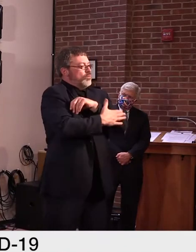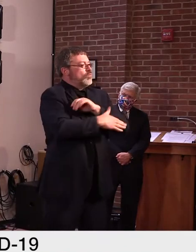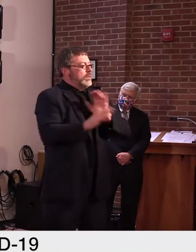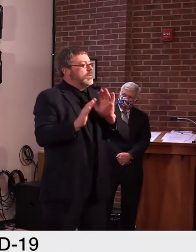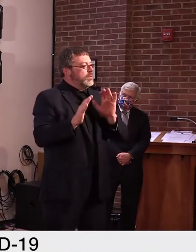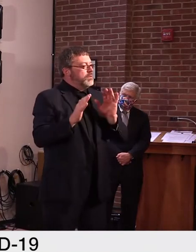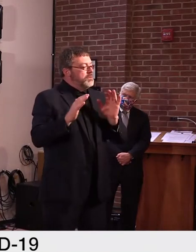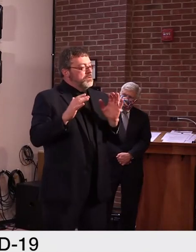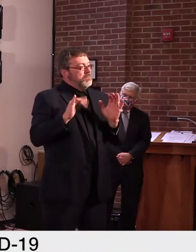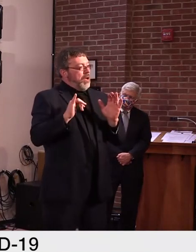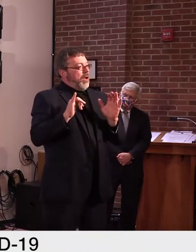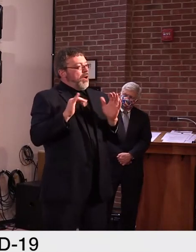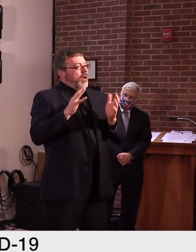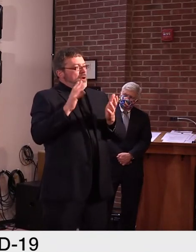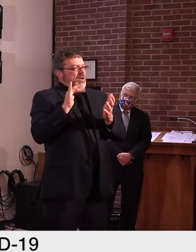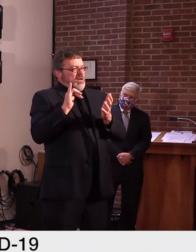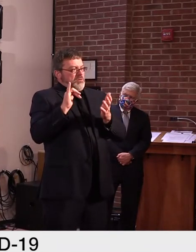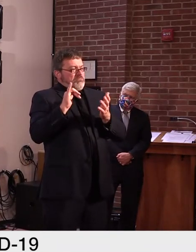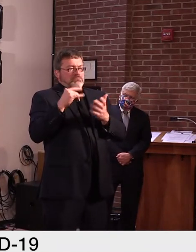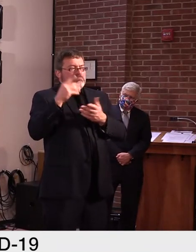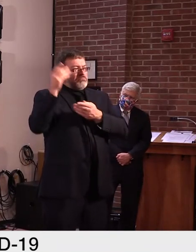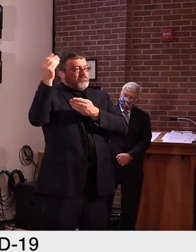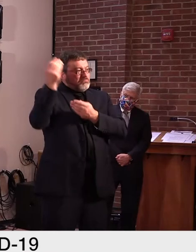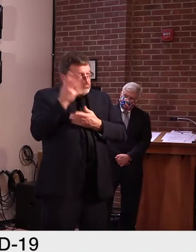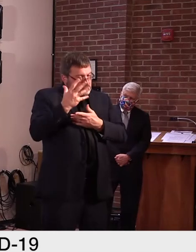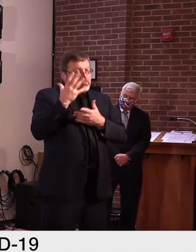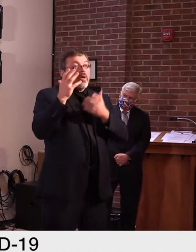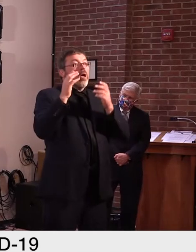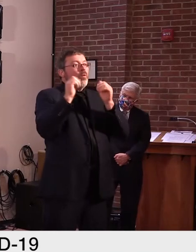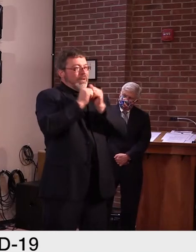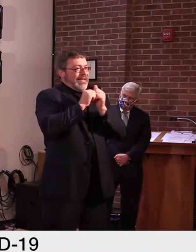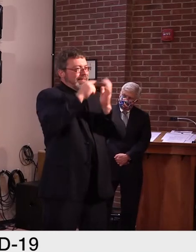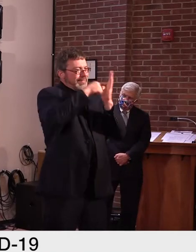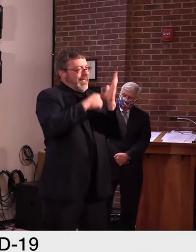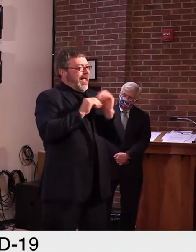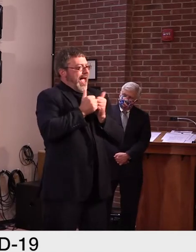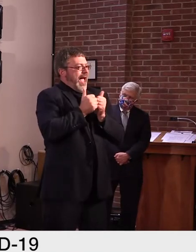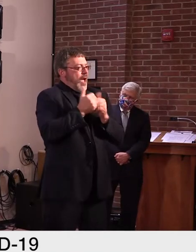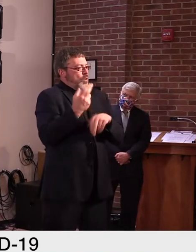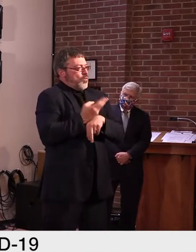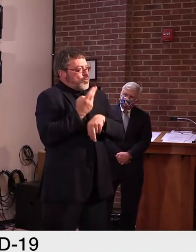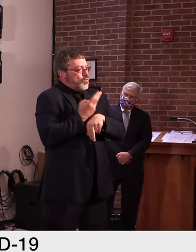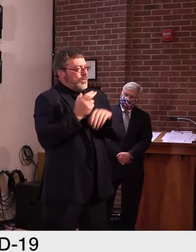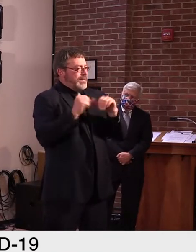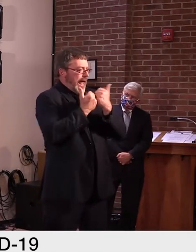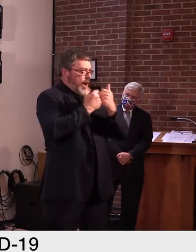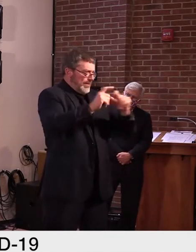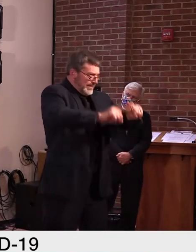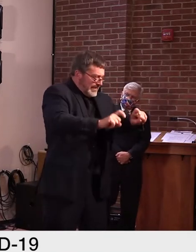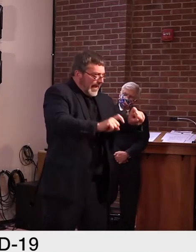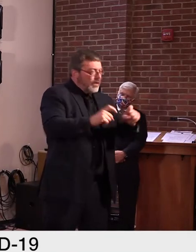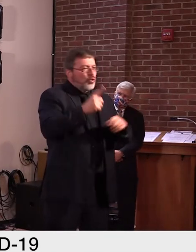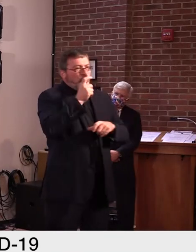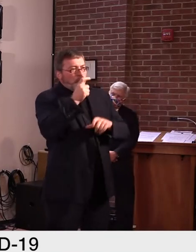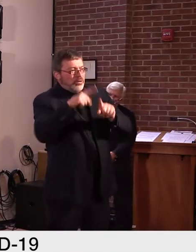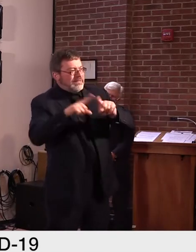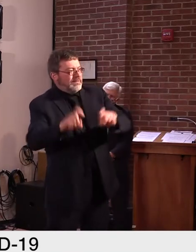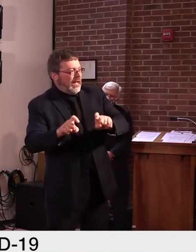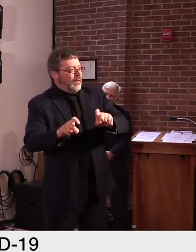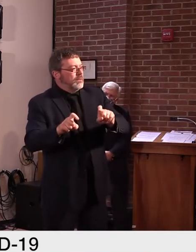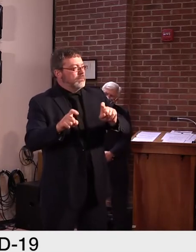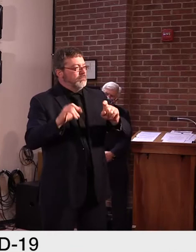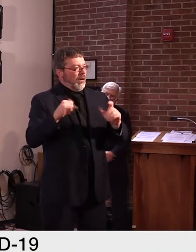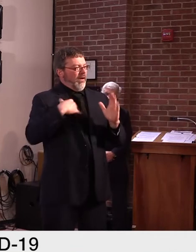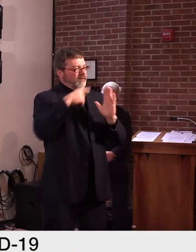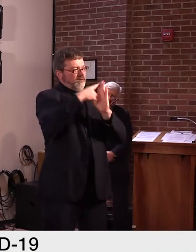week, uh, to give a little more guidance as to the appropriate role. The concerns we have are using those in settings